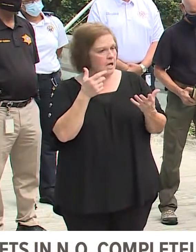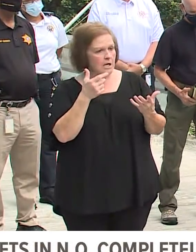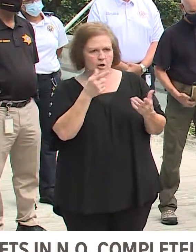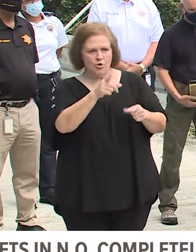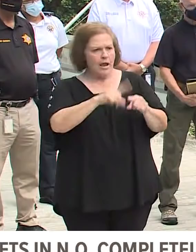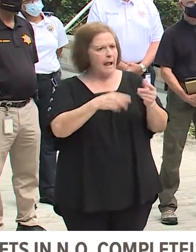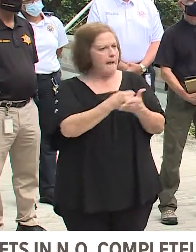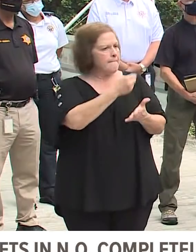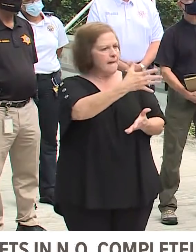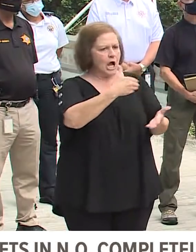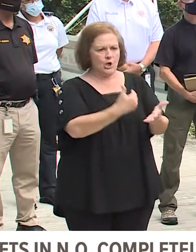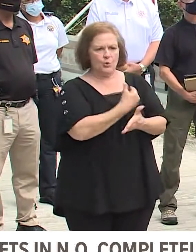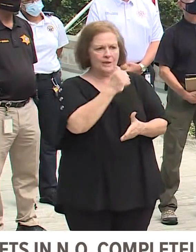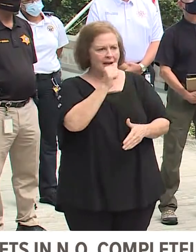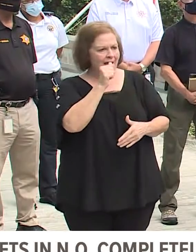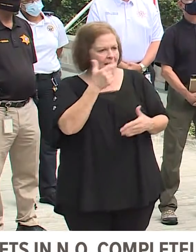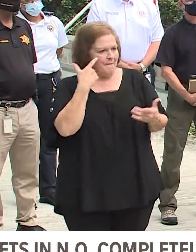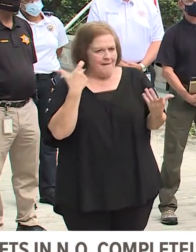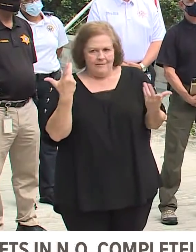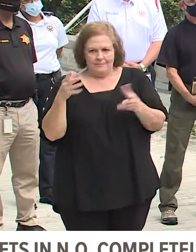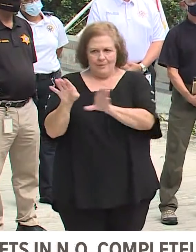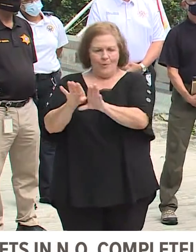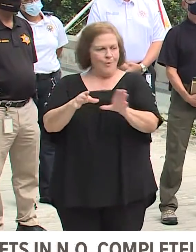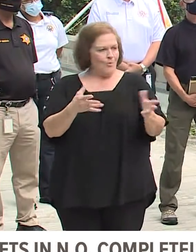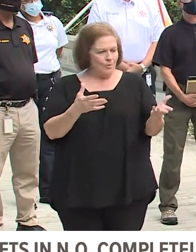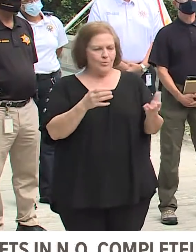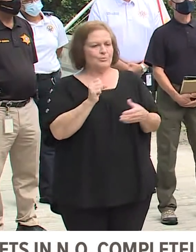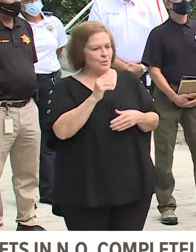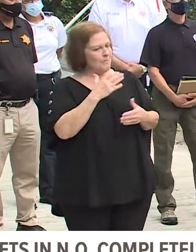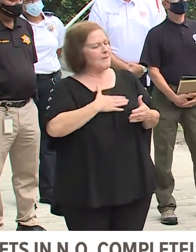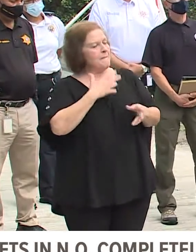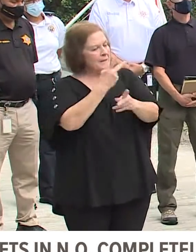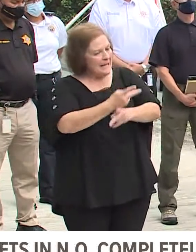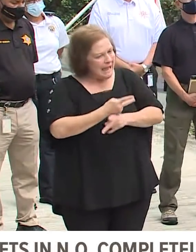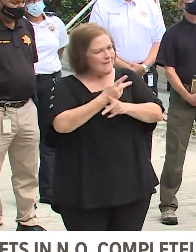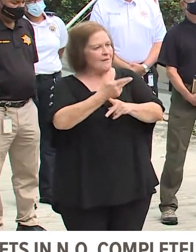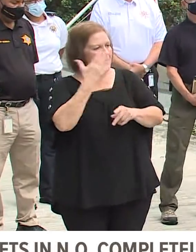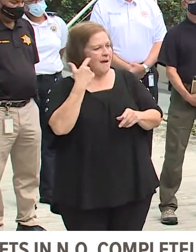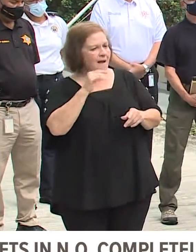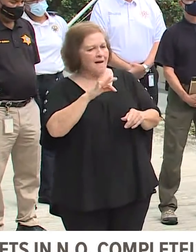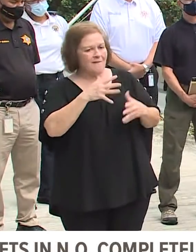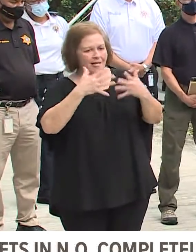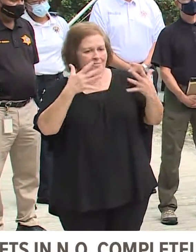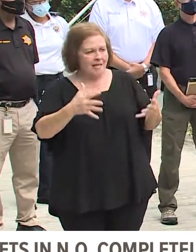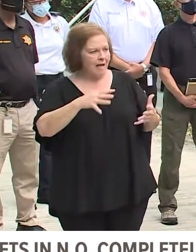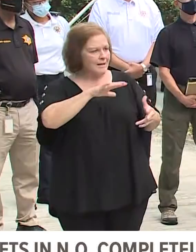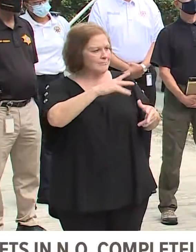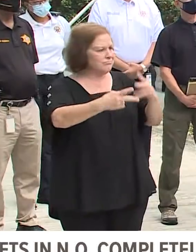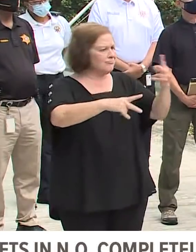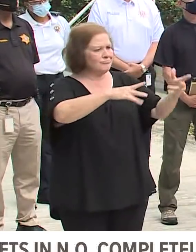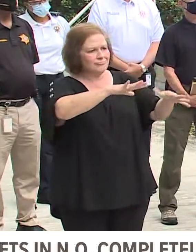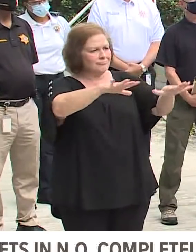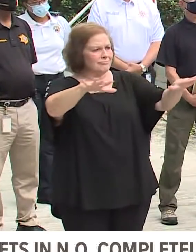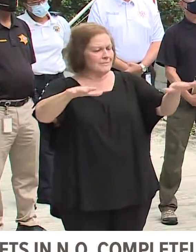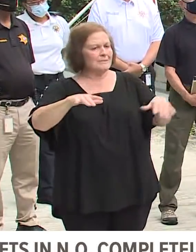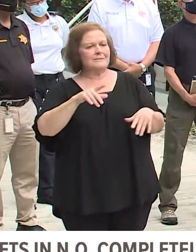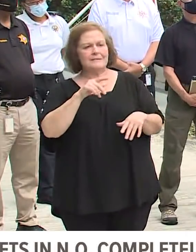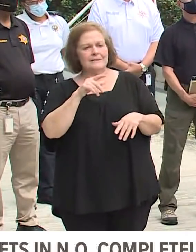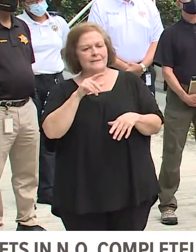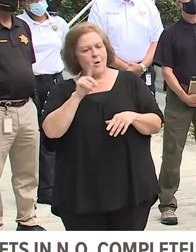now so drive slowly evade all debris that's out there only if you even have to be on the streets